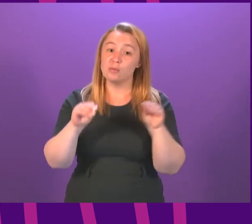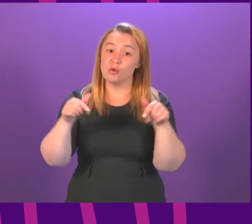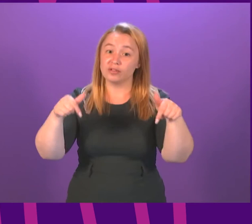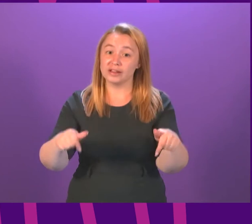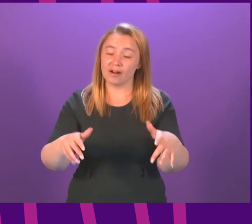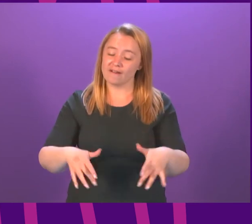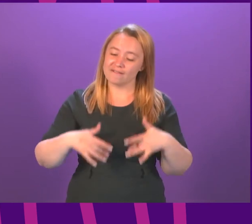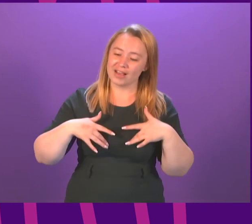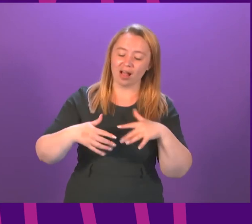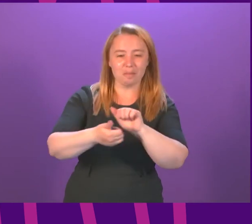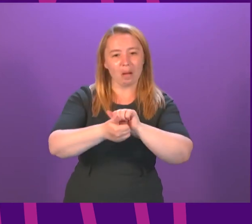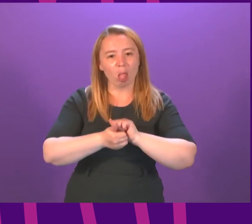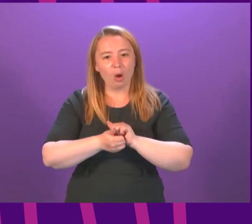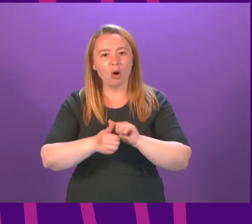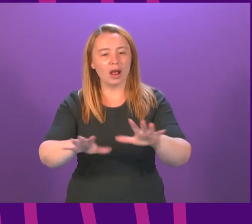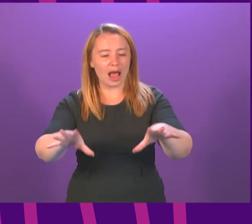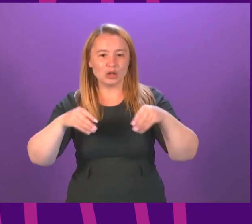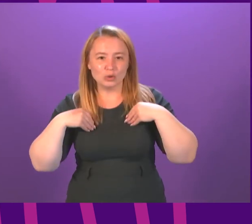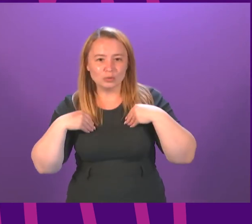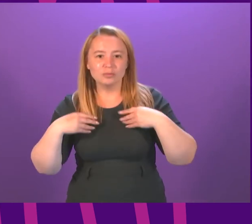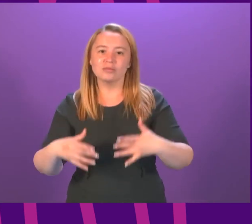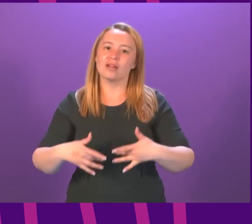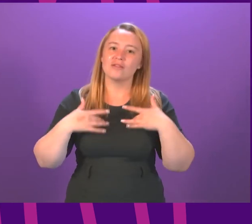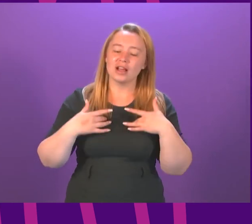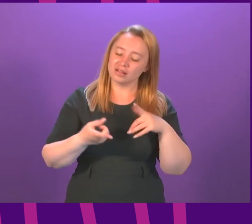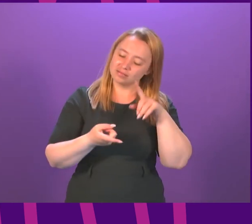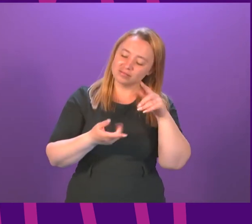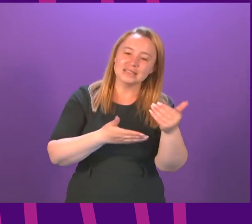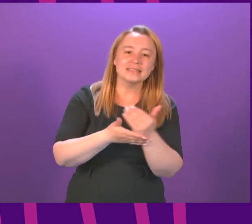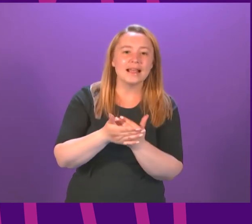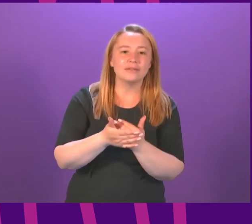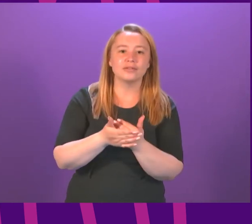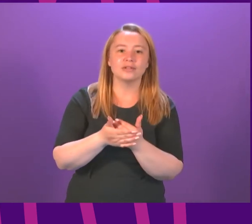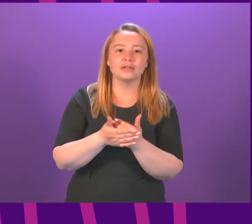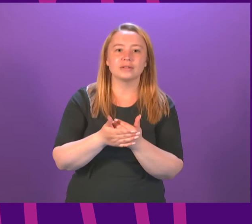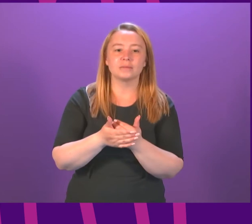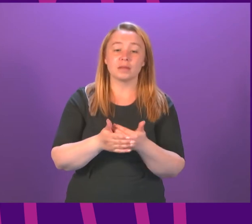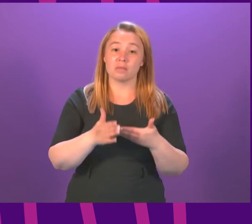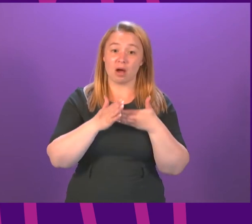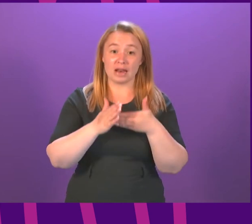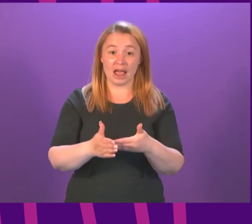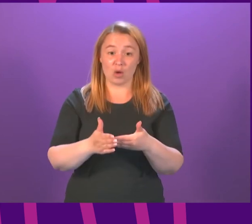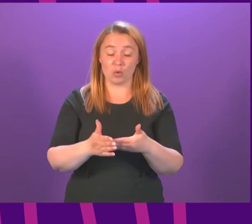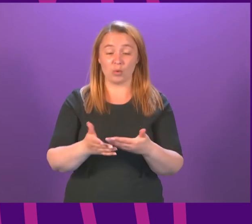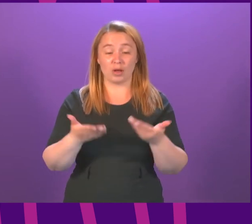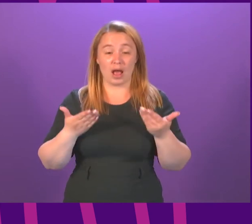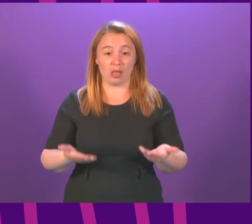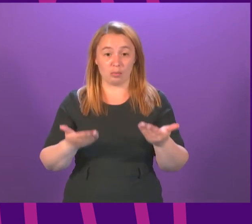sense of belonging, a sense of security. But now, at this time,